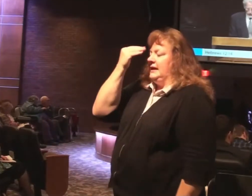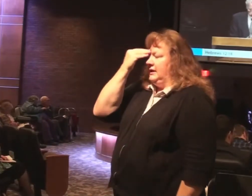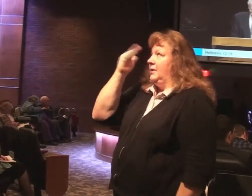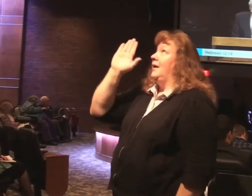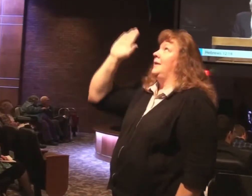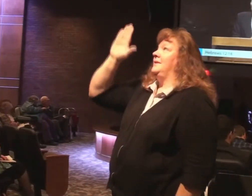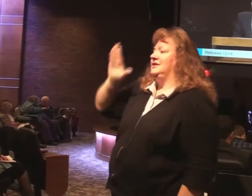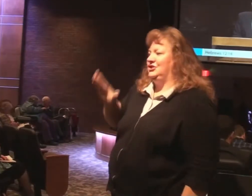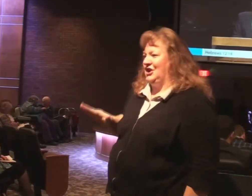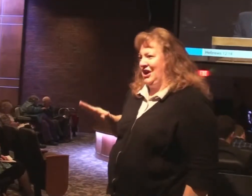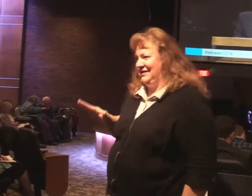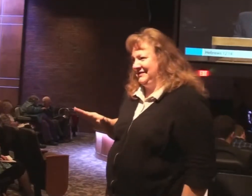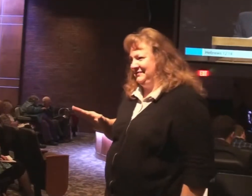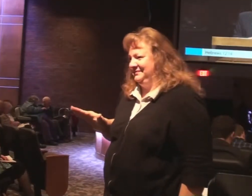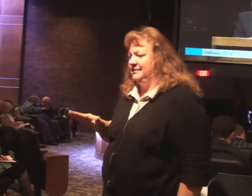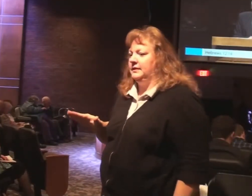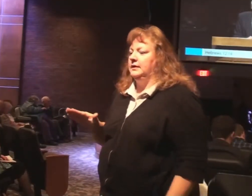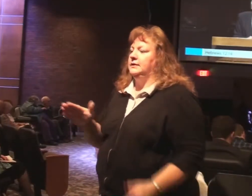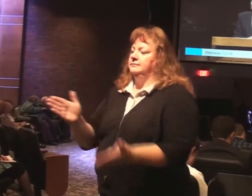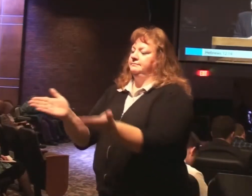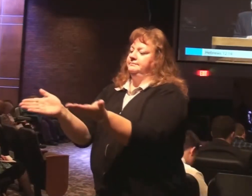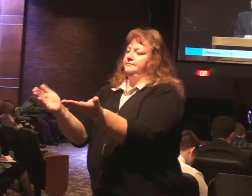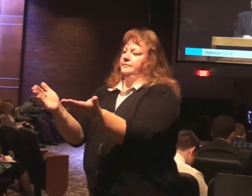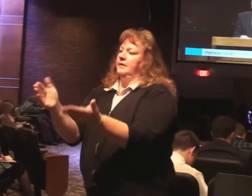God. Turn over a few pages from Hebrews. To the book of Peter.